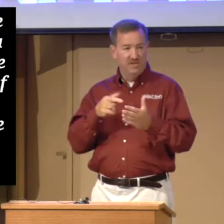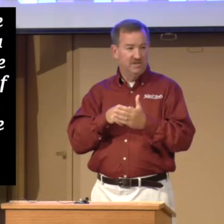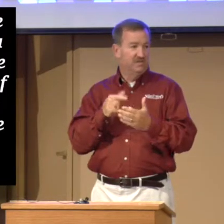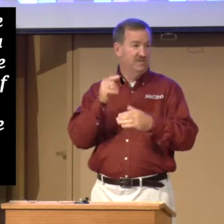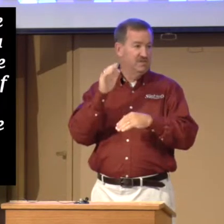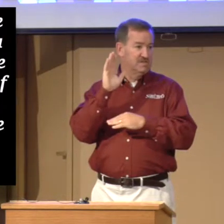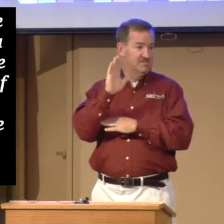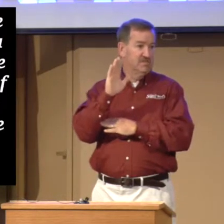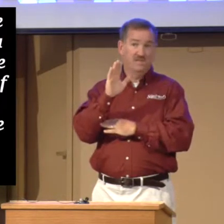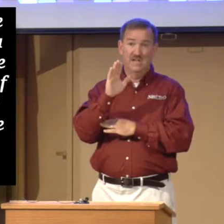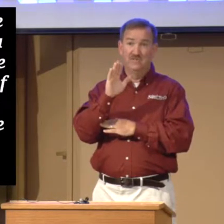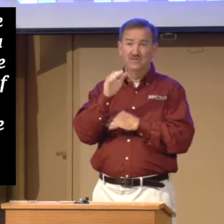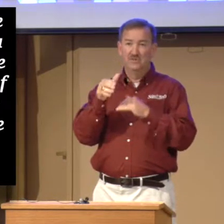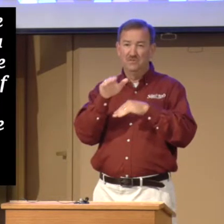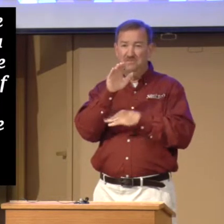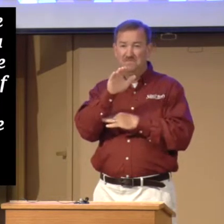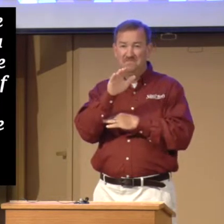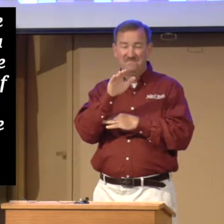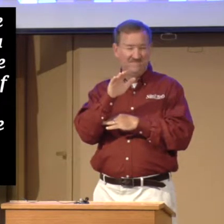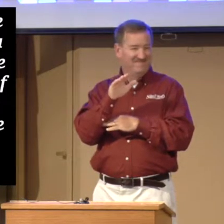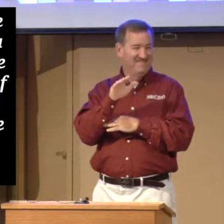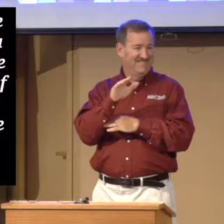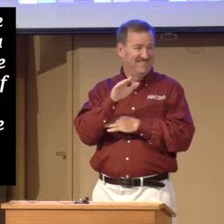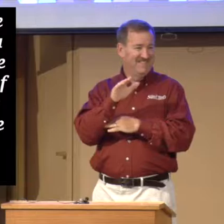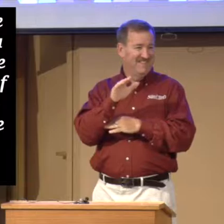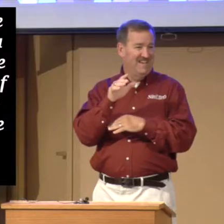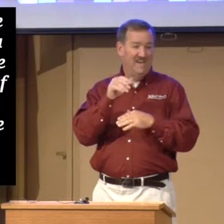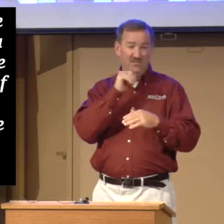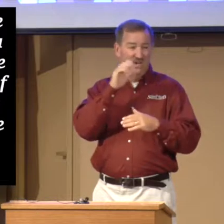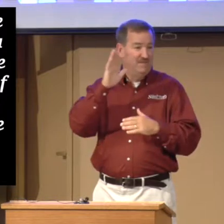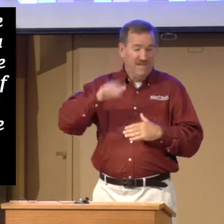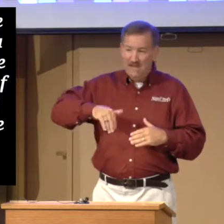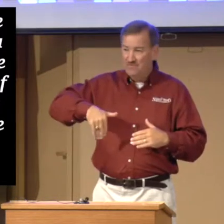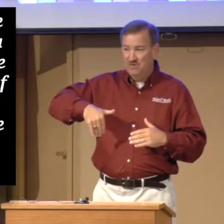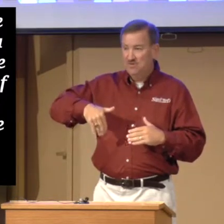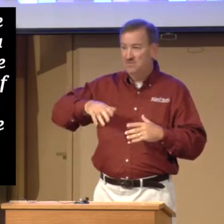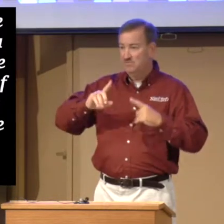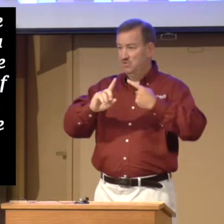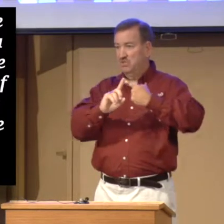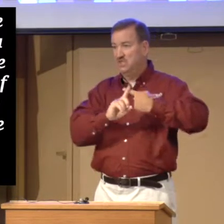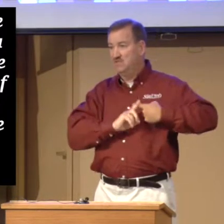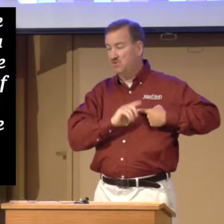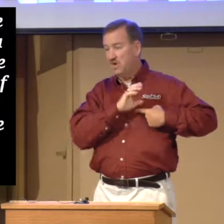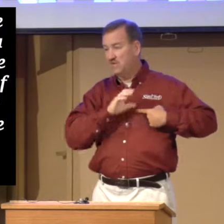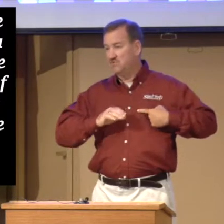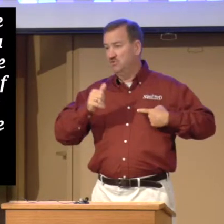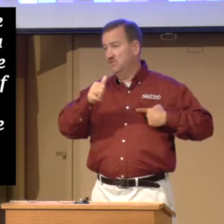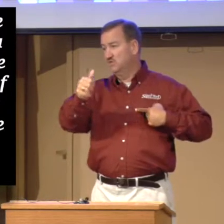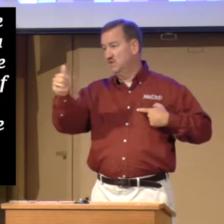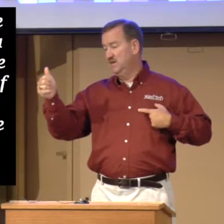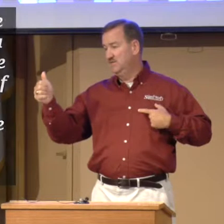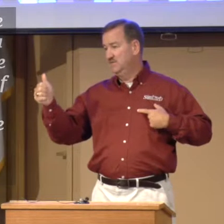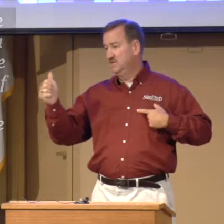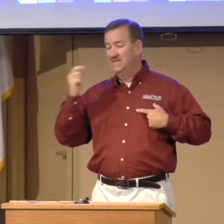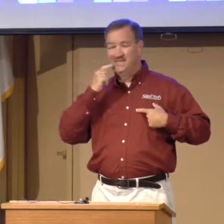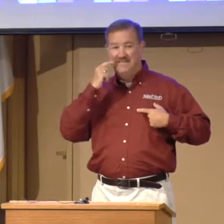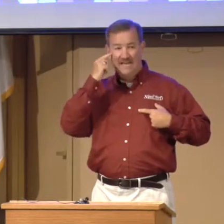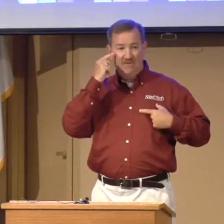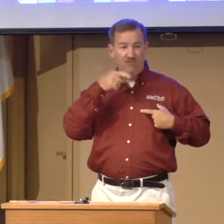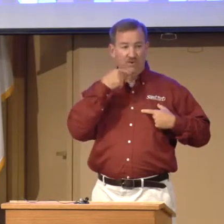here this afternoon and you have never received Christ for yourself, deaf or